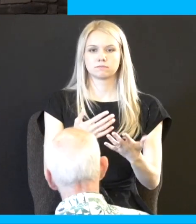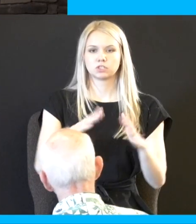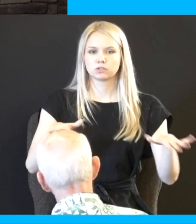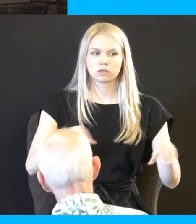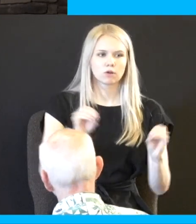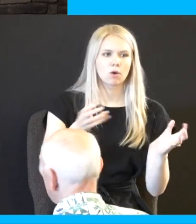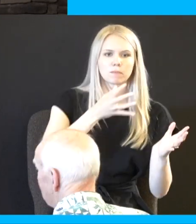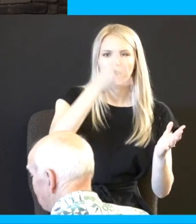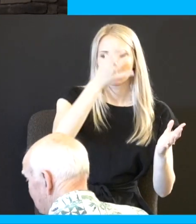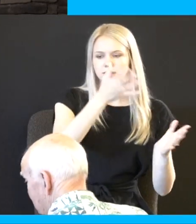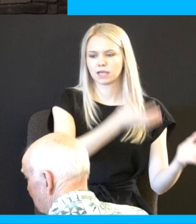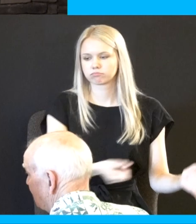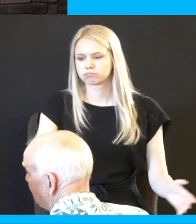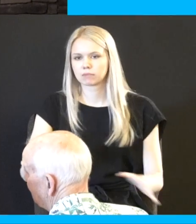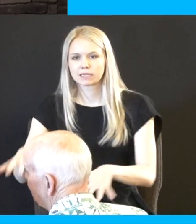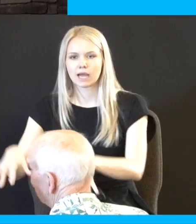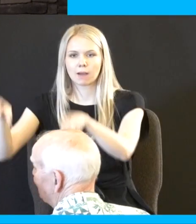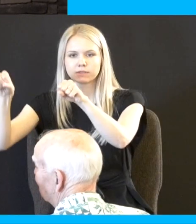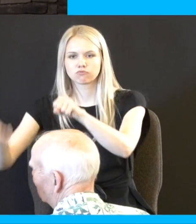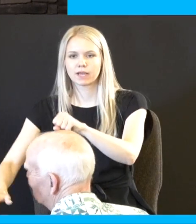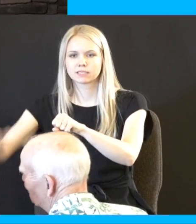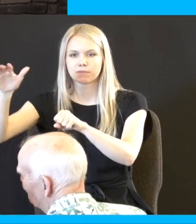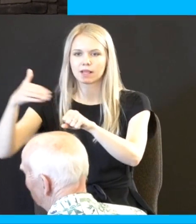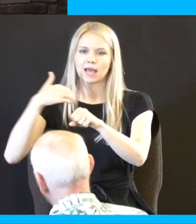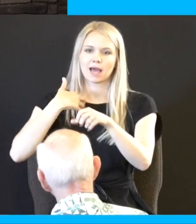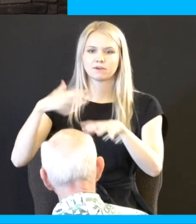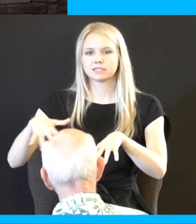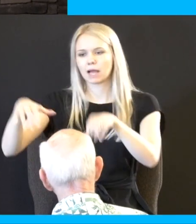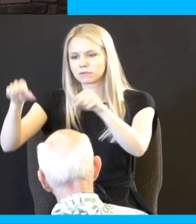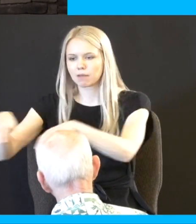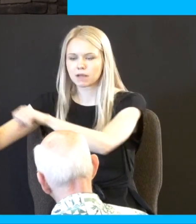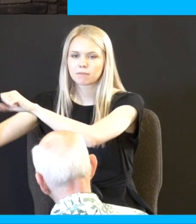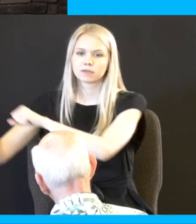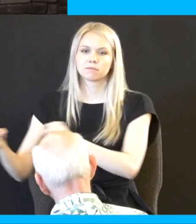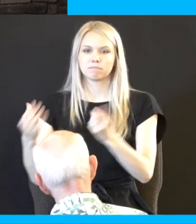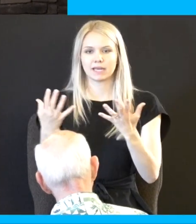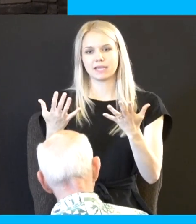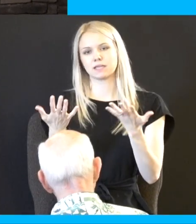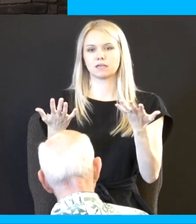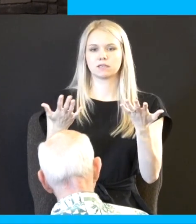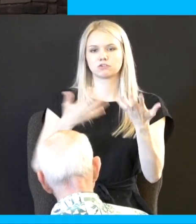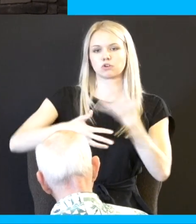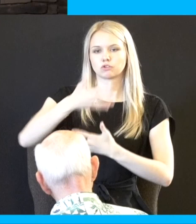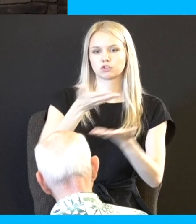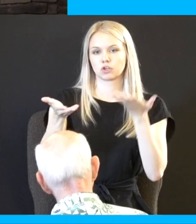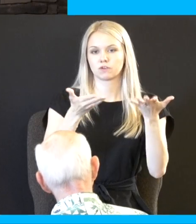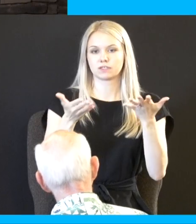and raised them. That eventually gave rise to orphanages. Many of the social services today to help those who are oppressed or misused came